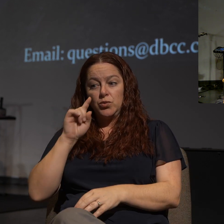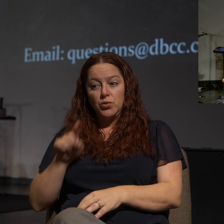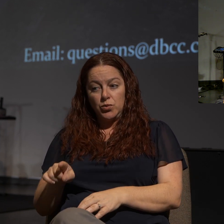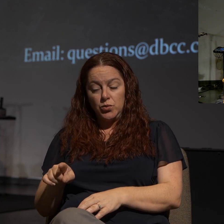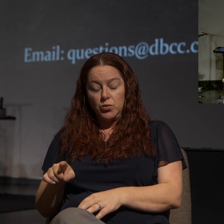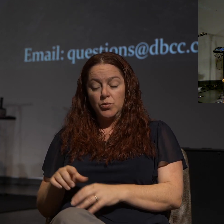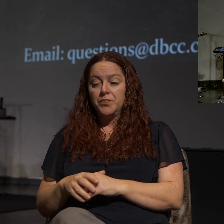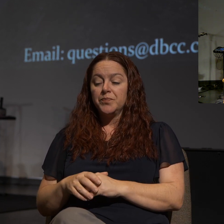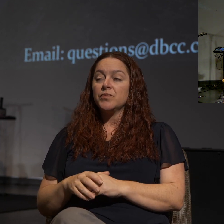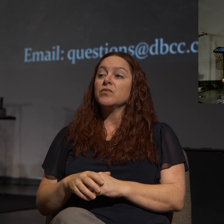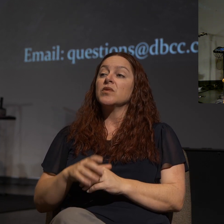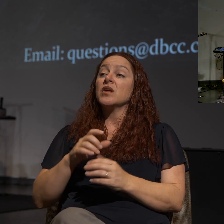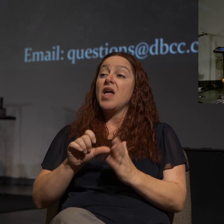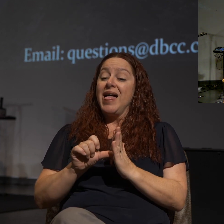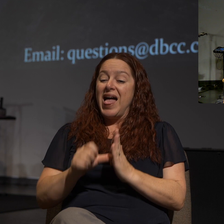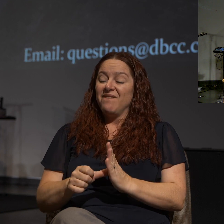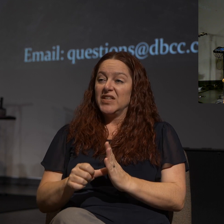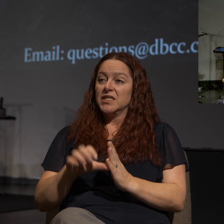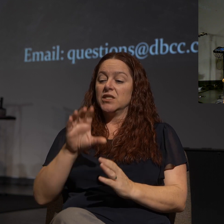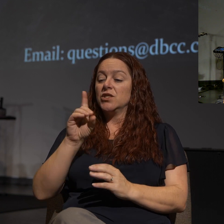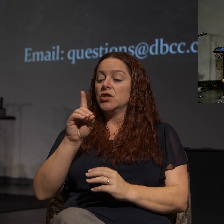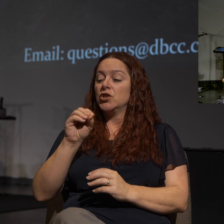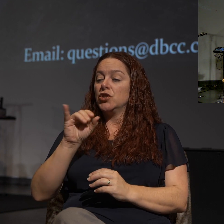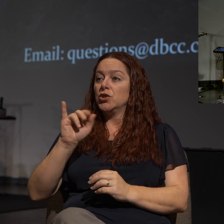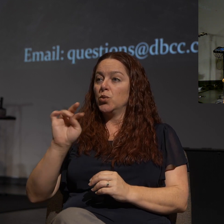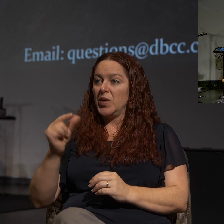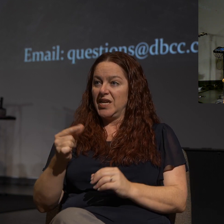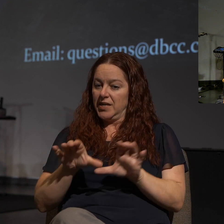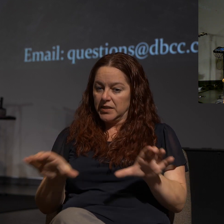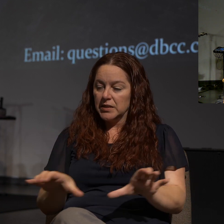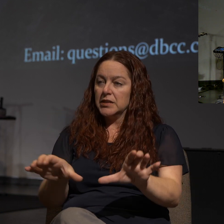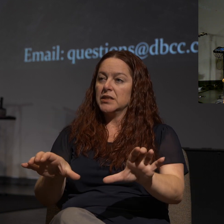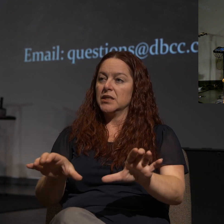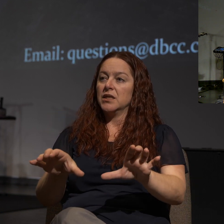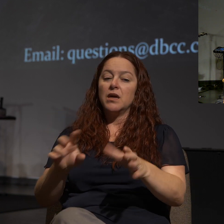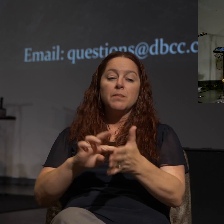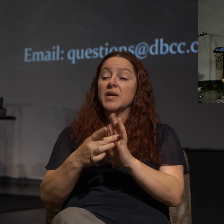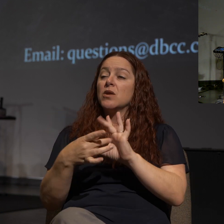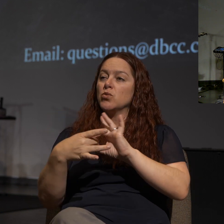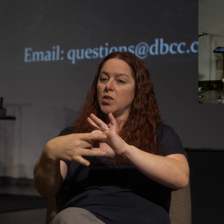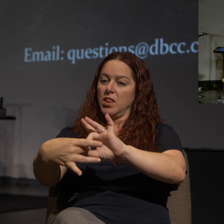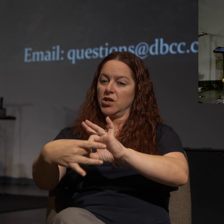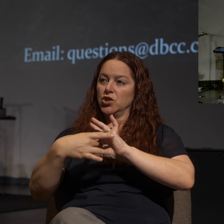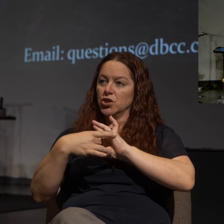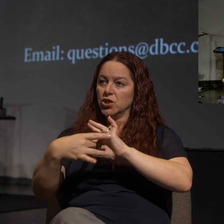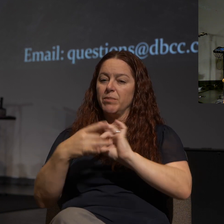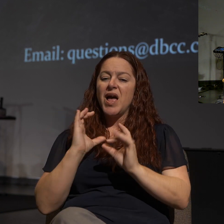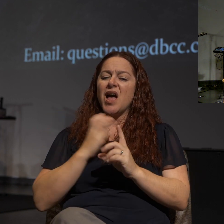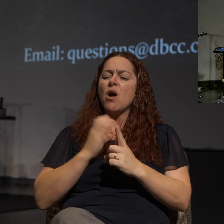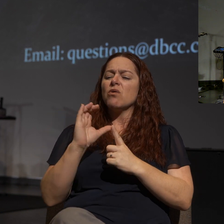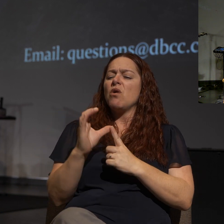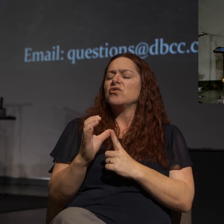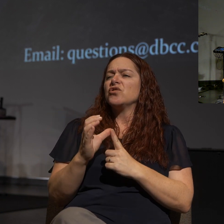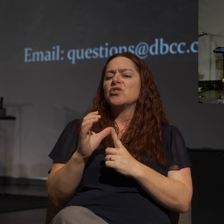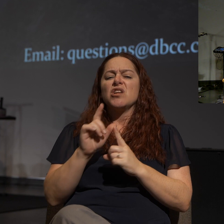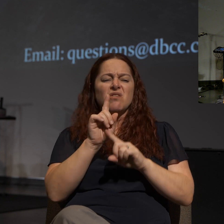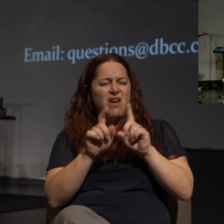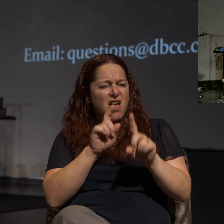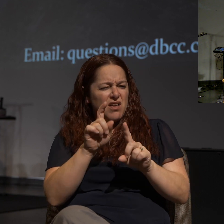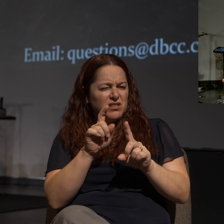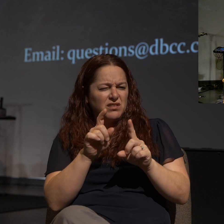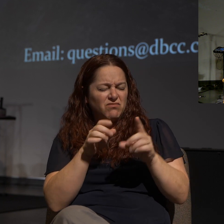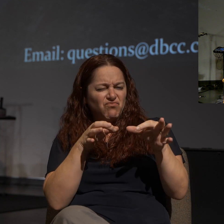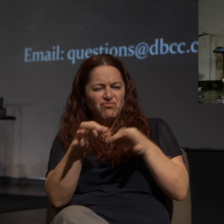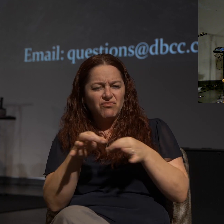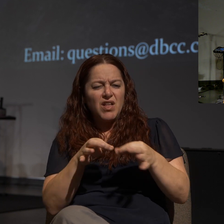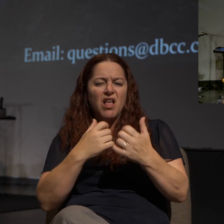Notice the emphasis is on doing. It's all about relationships. See, our culture, when you ask people in our culture to